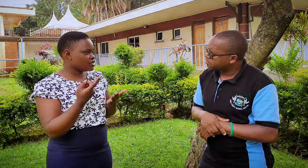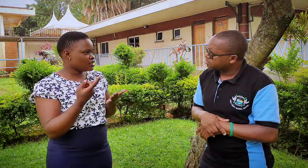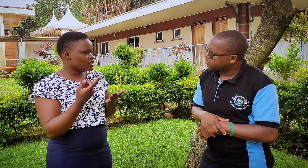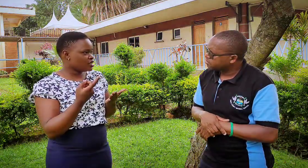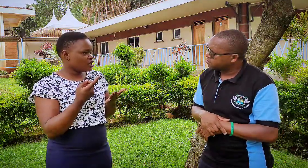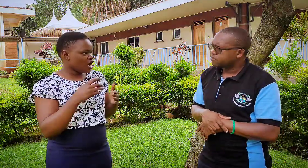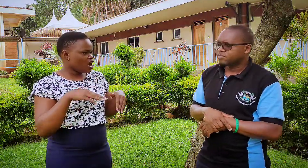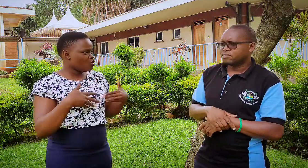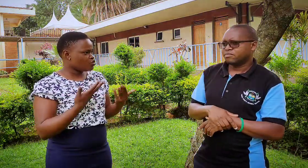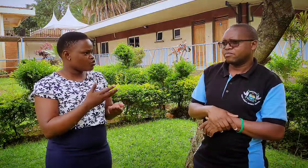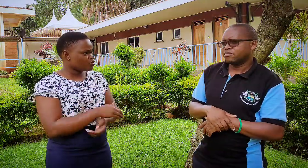How?